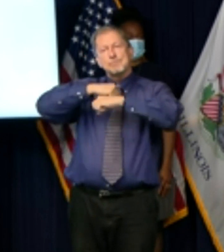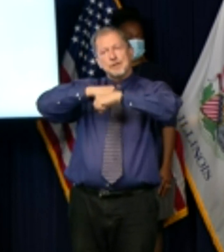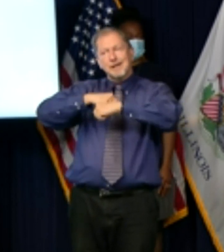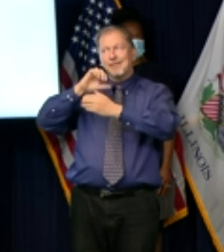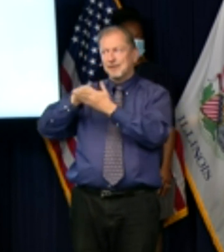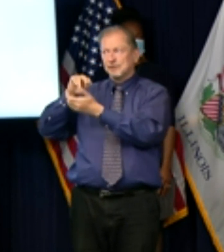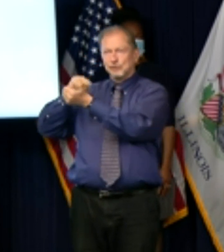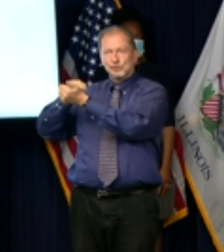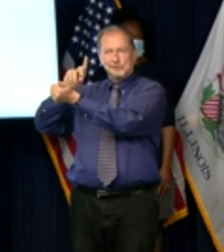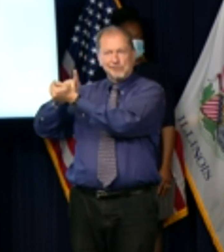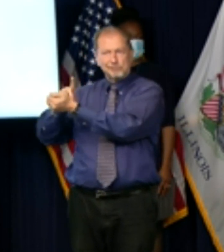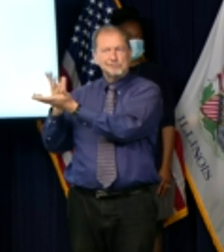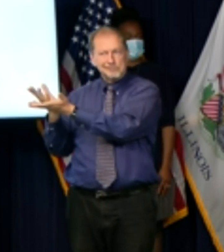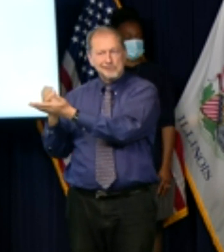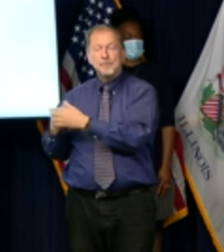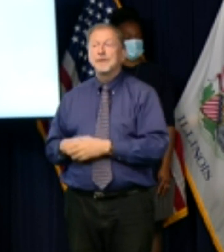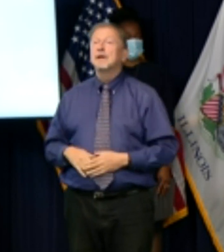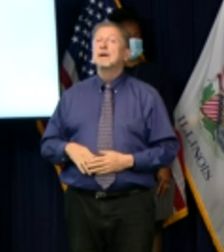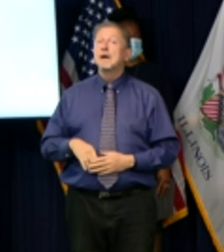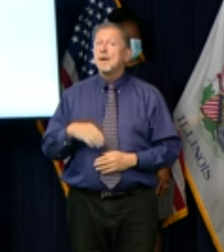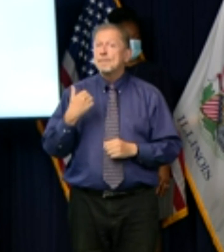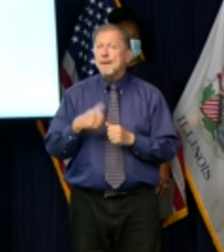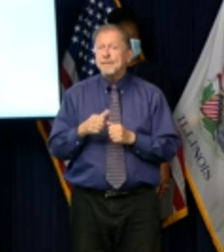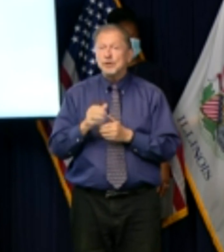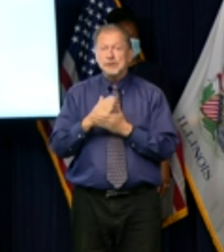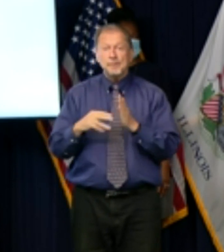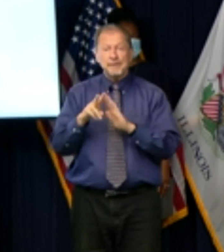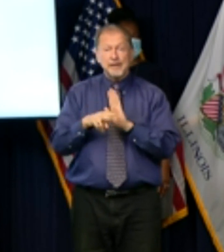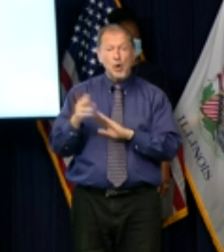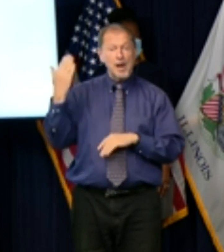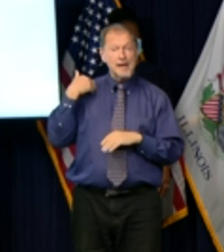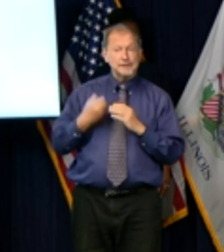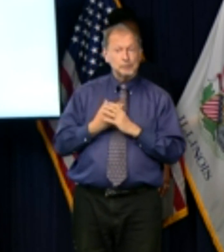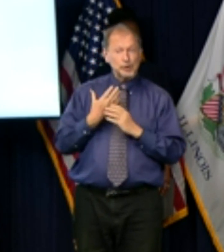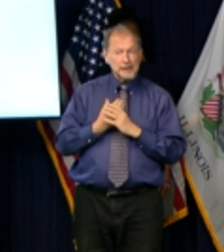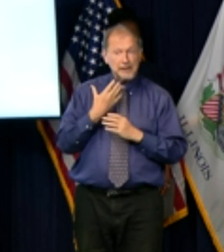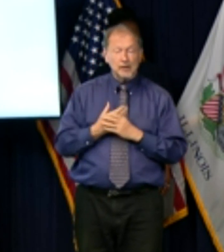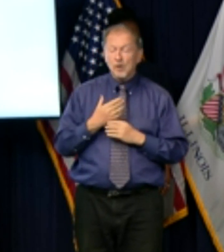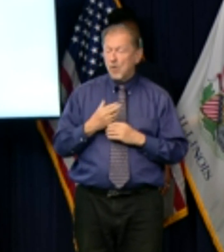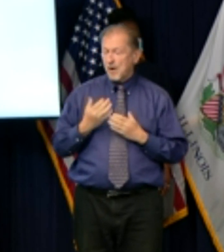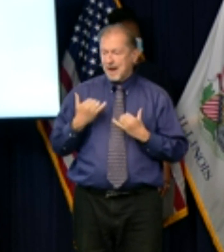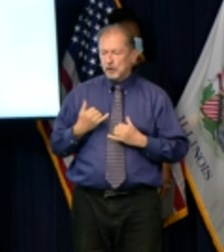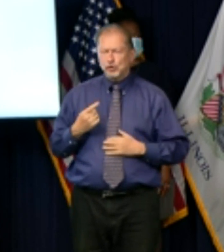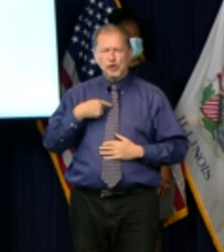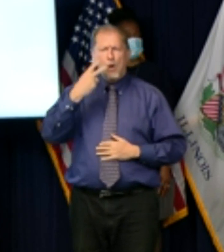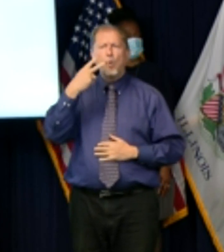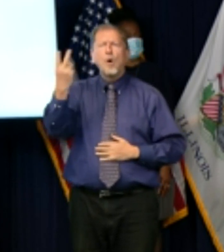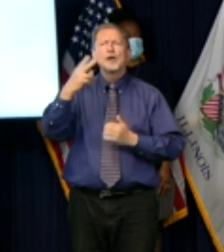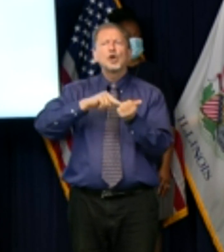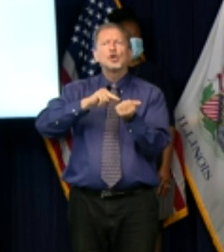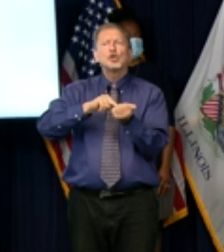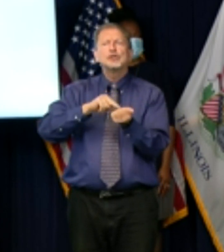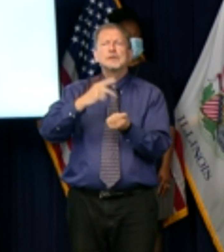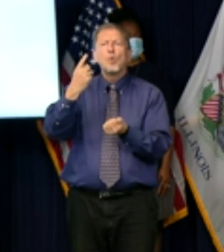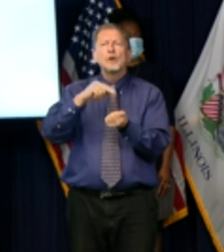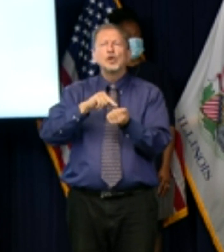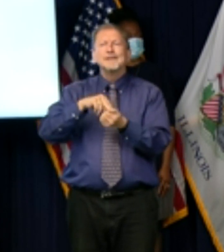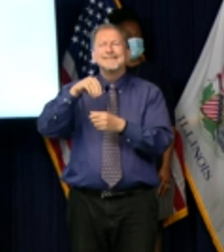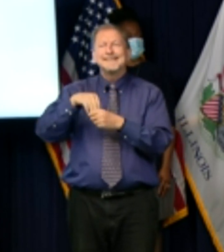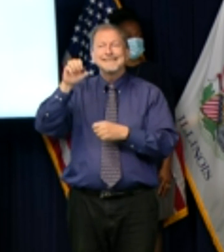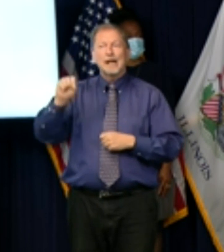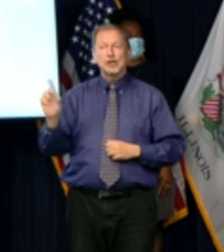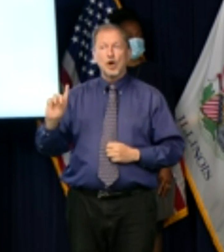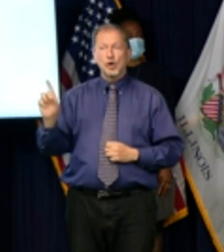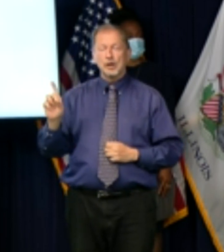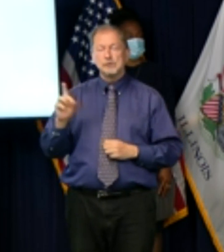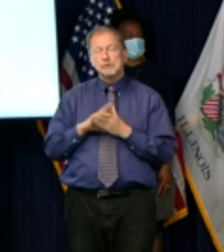from last spring some even now i think you may have seen the one of the nurse from south dakota who was talking about how sad it was